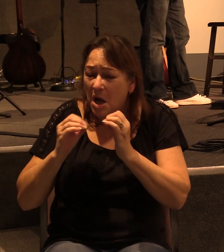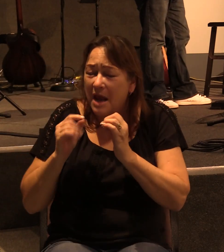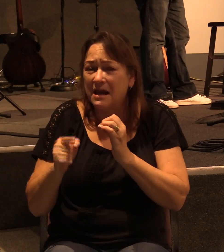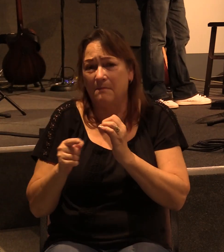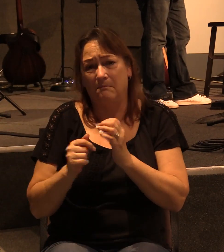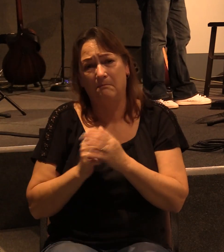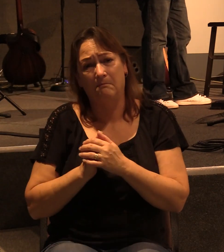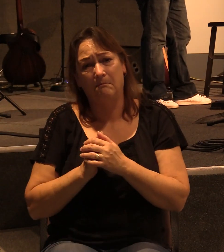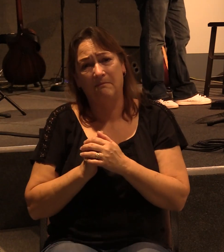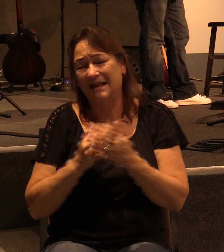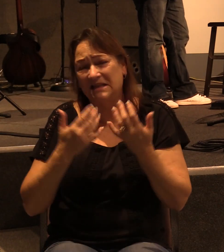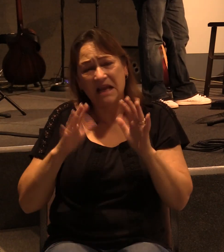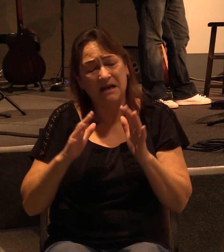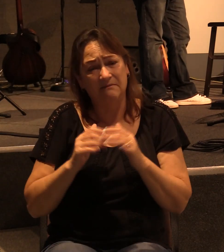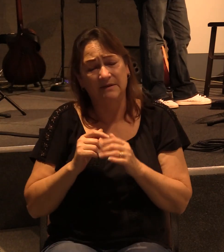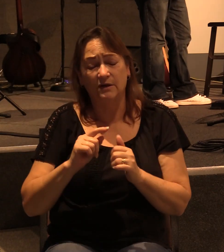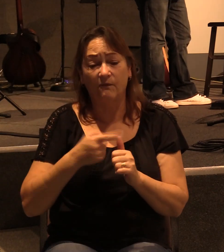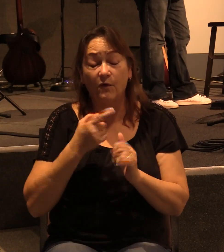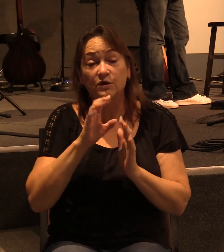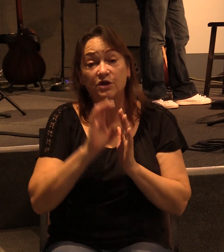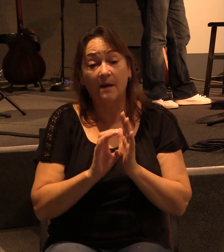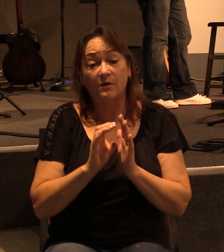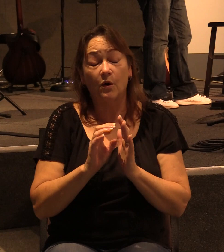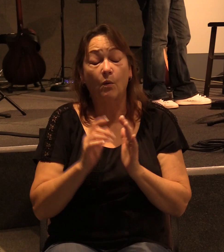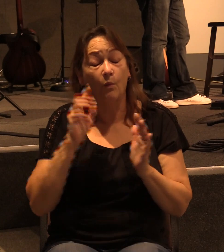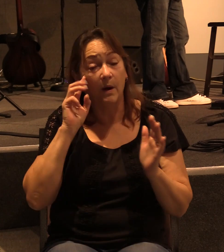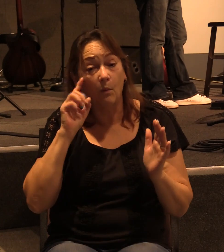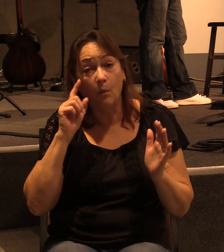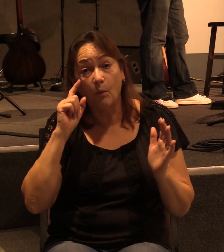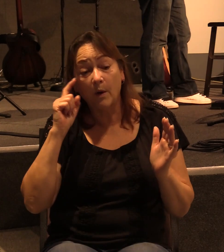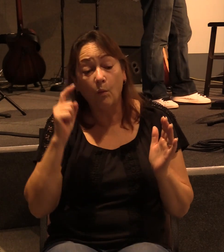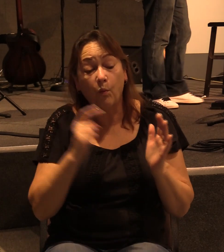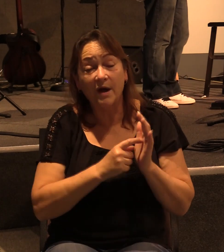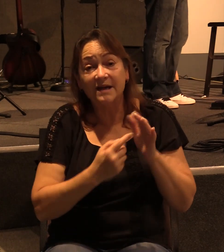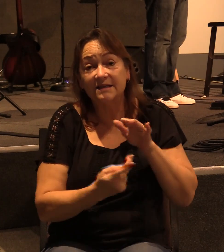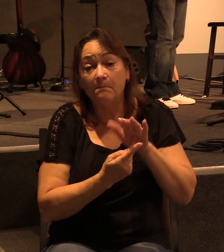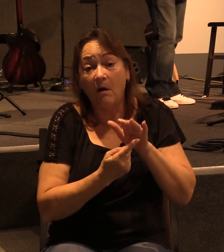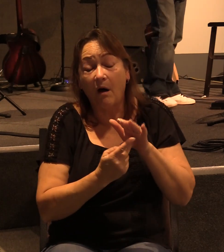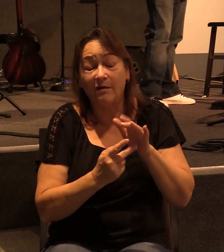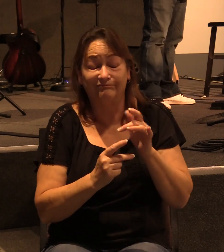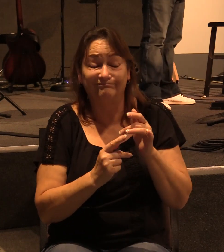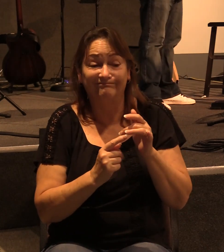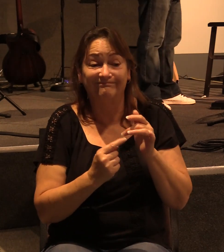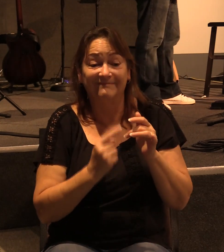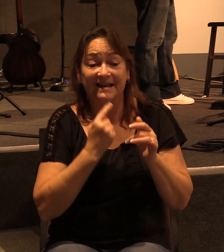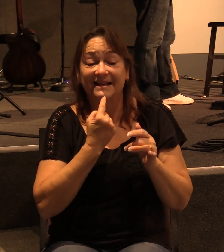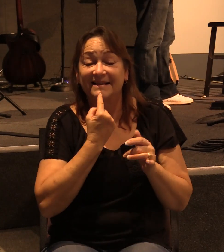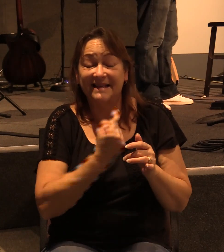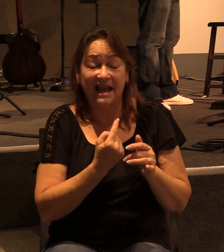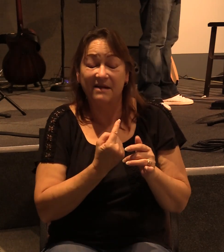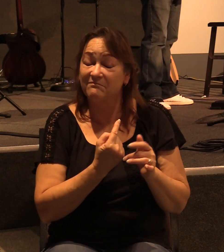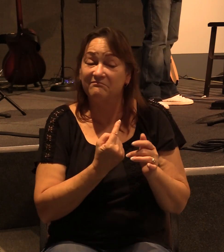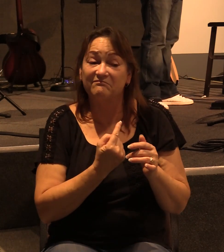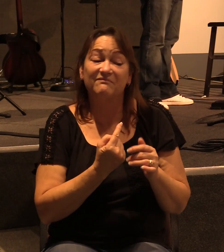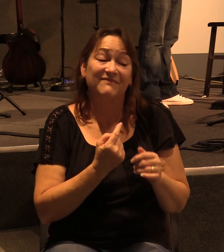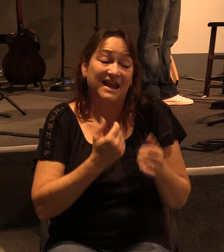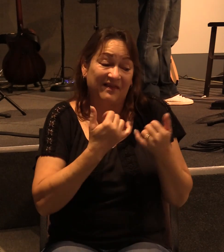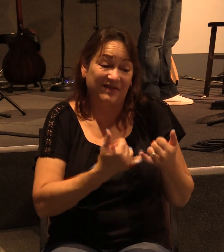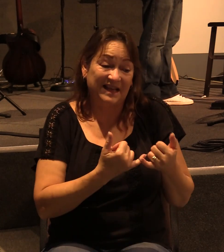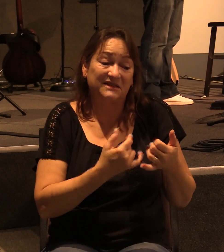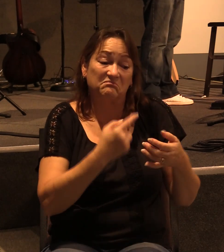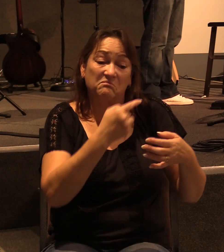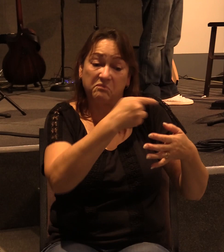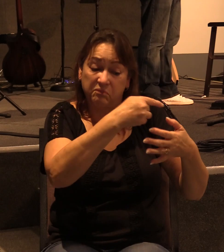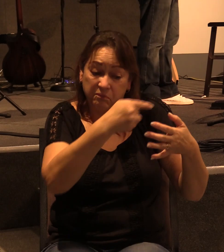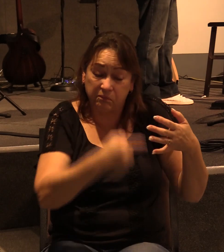And so in the first chapter so far, we've witnessed Paul, you know, really start setting the record straight on this stuff and address